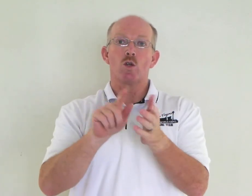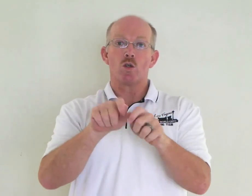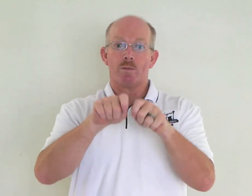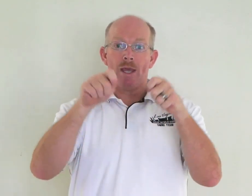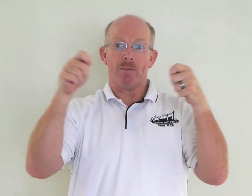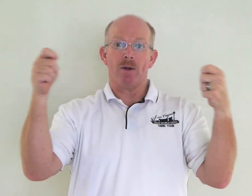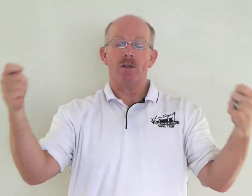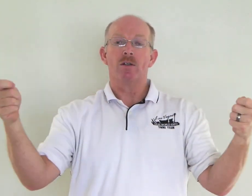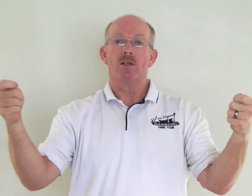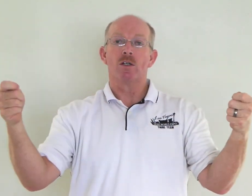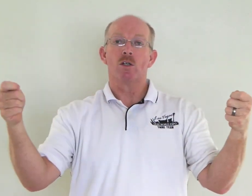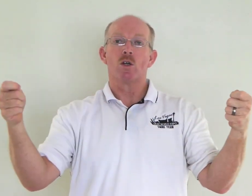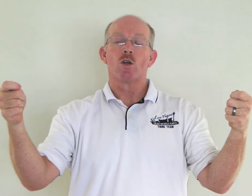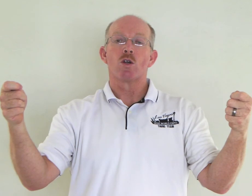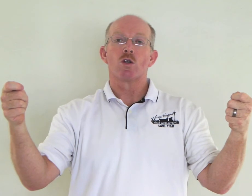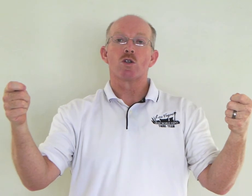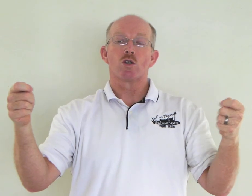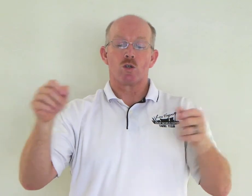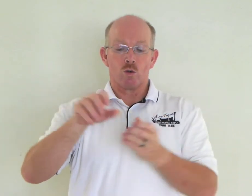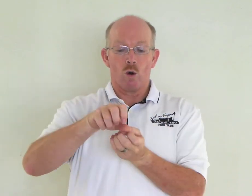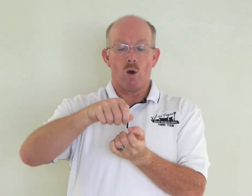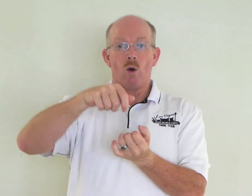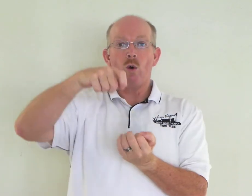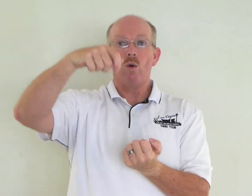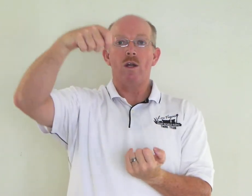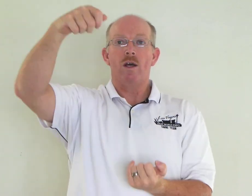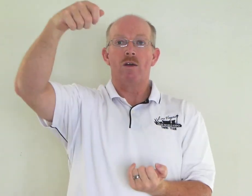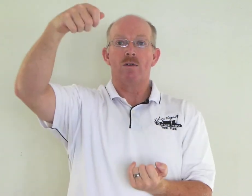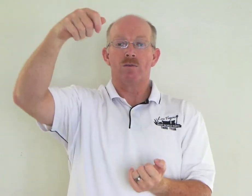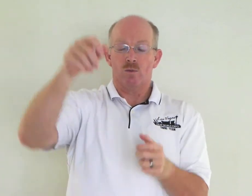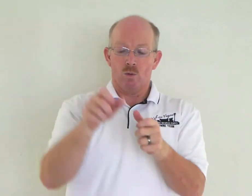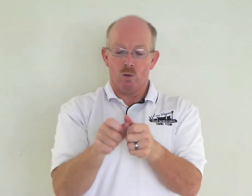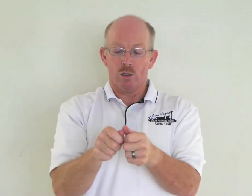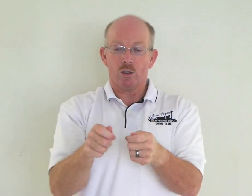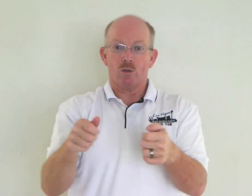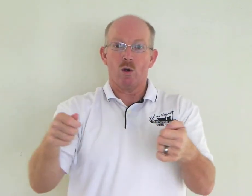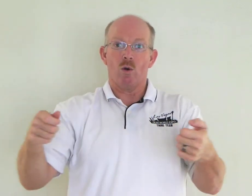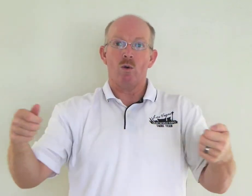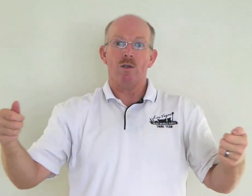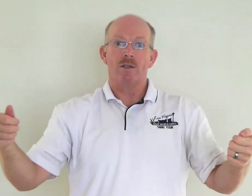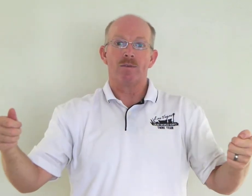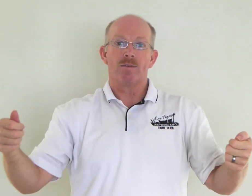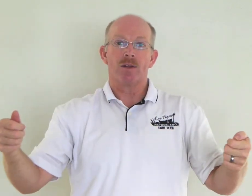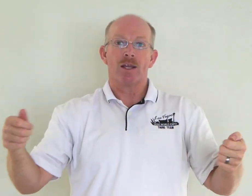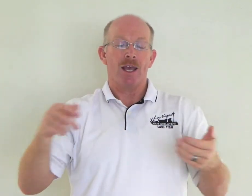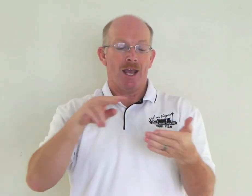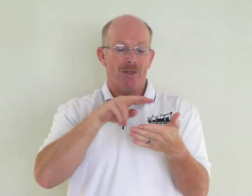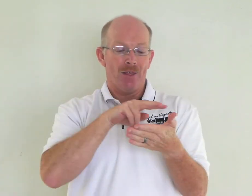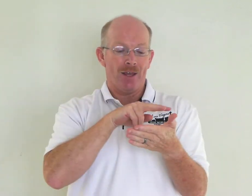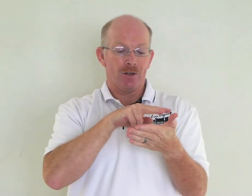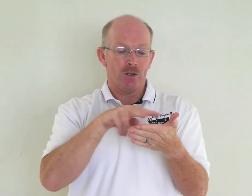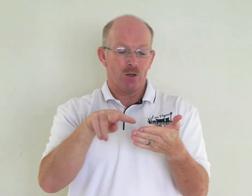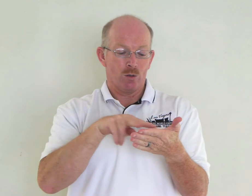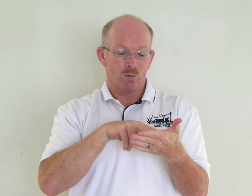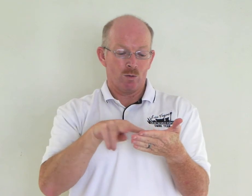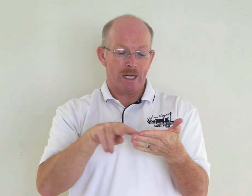Newspaper. Scroll. Or scroll. And then read.